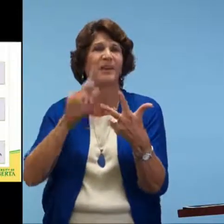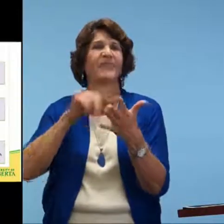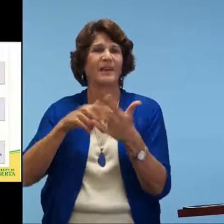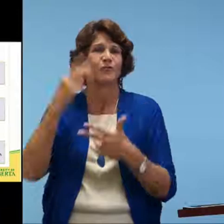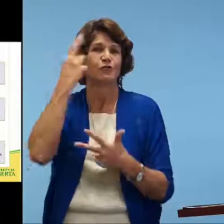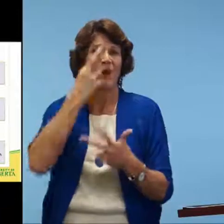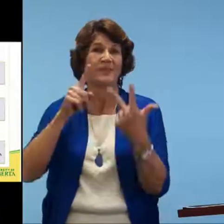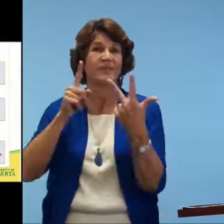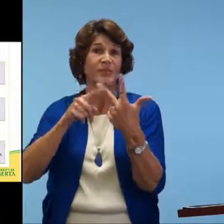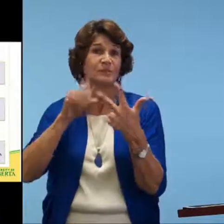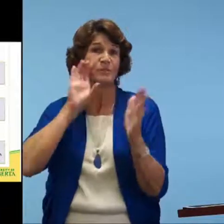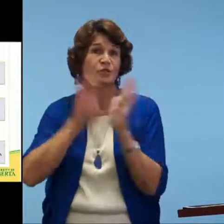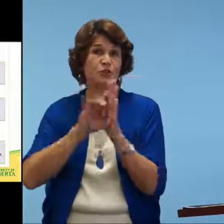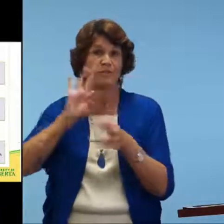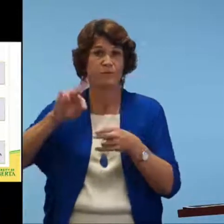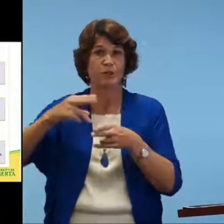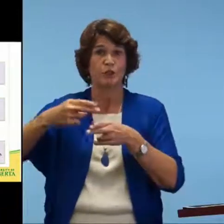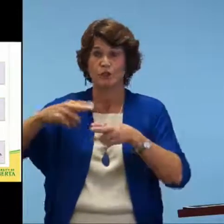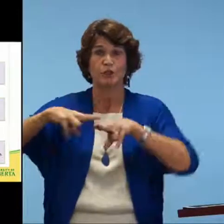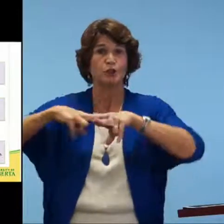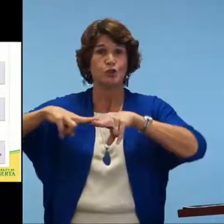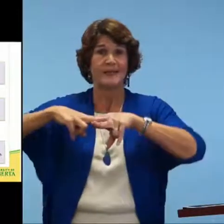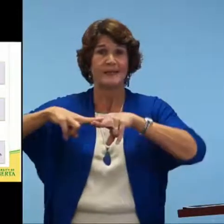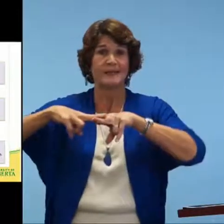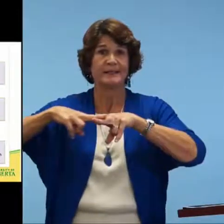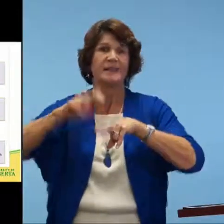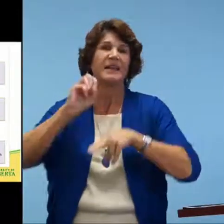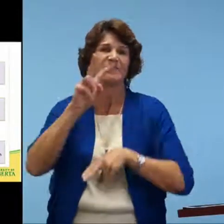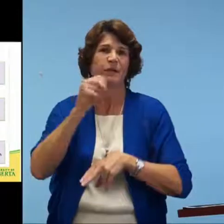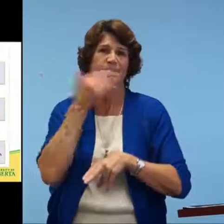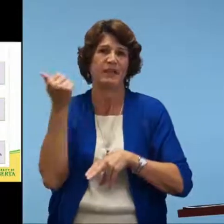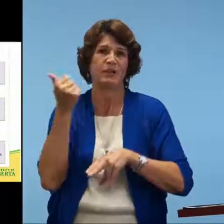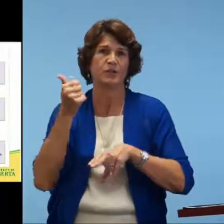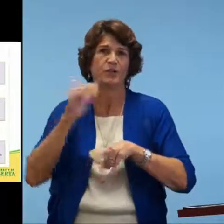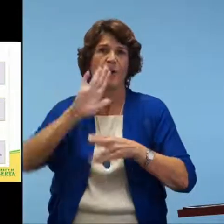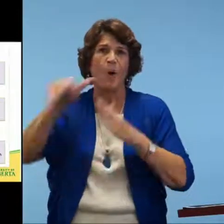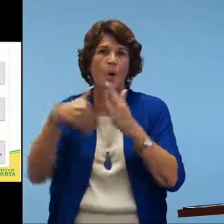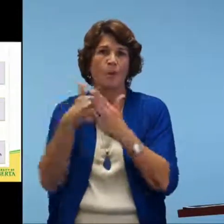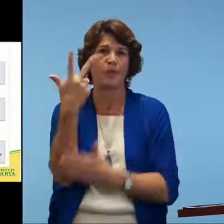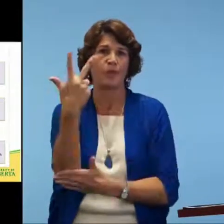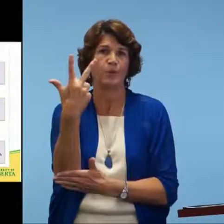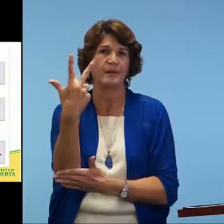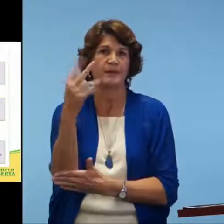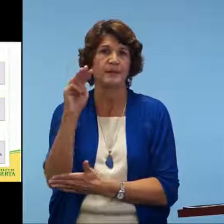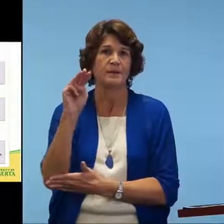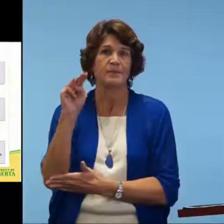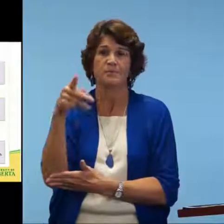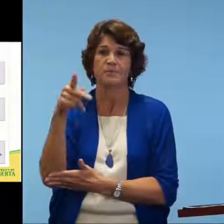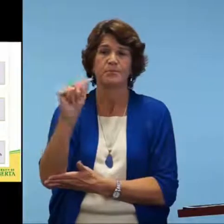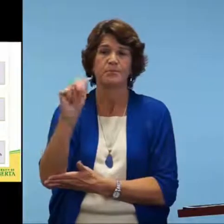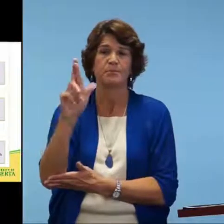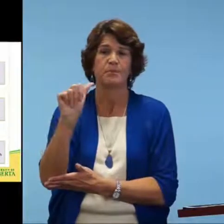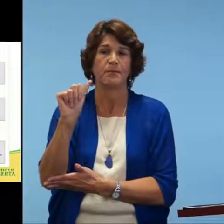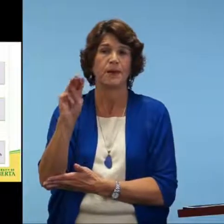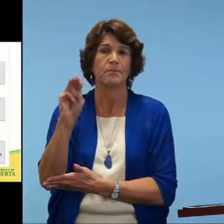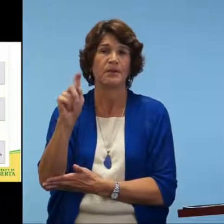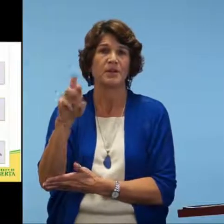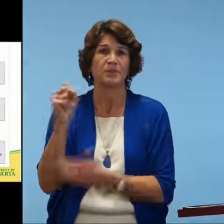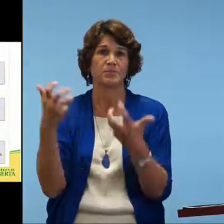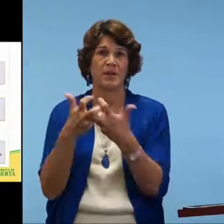location. So it meets two out of the three parameters. And then the third picture is of the train, which actually meets all three